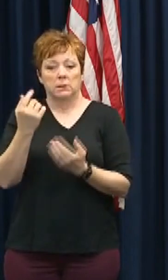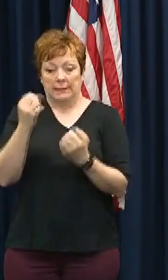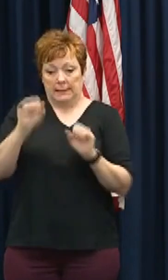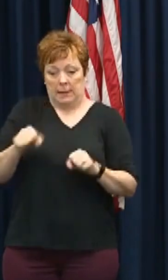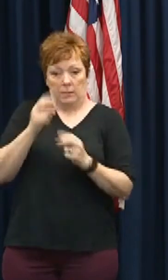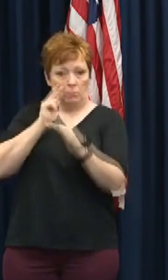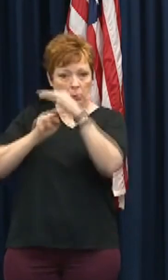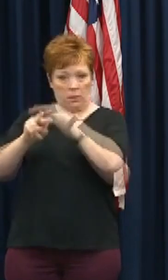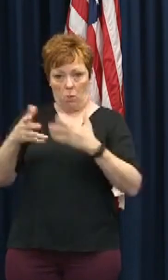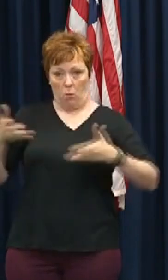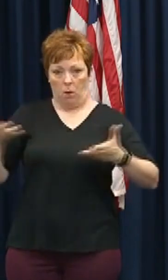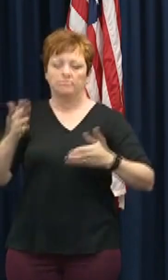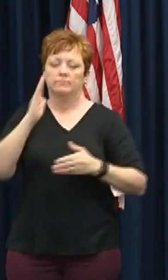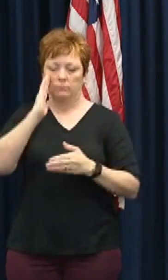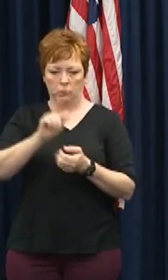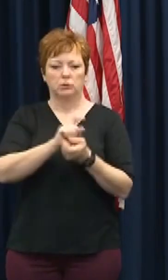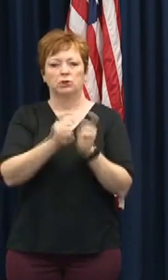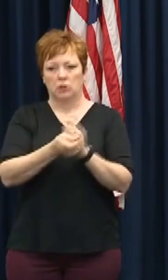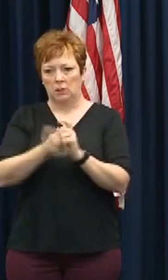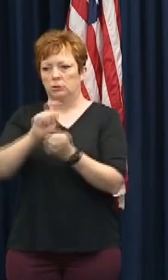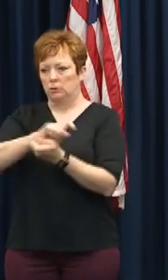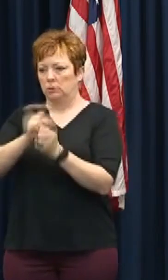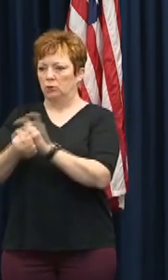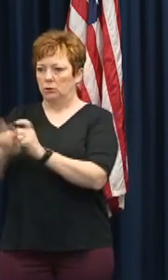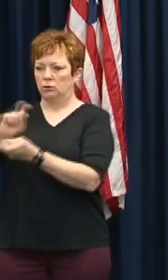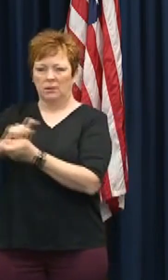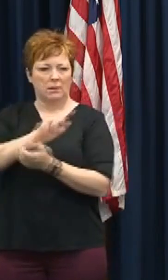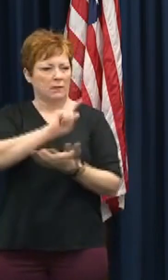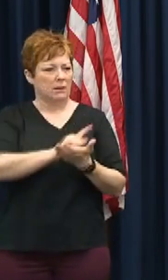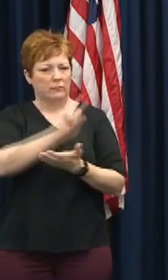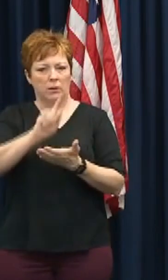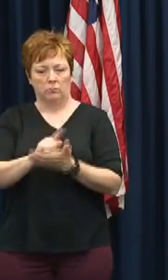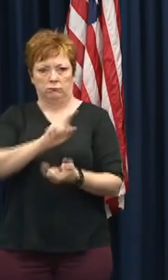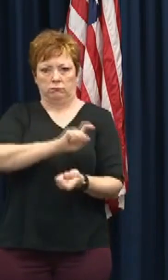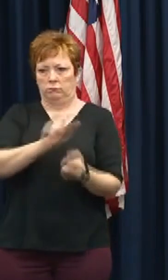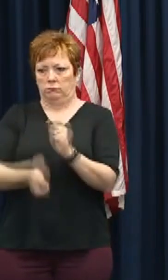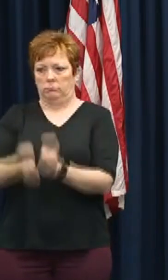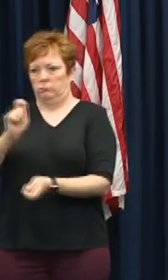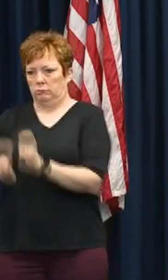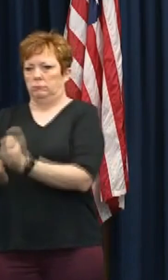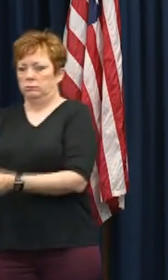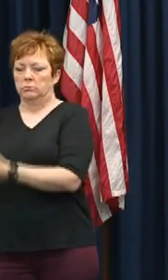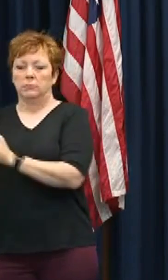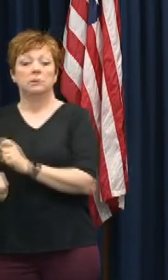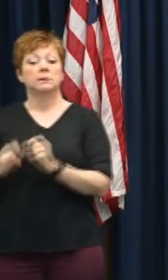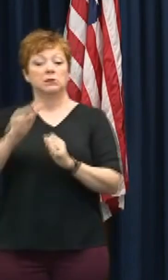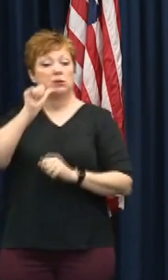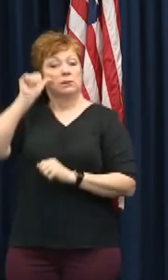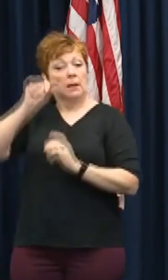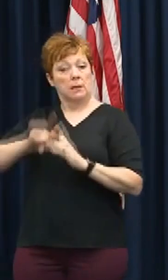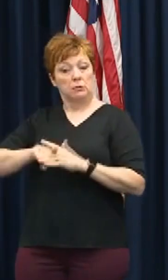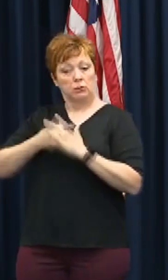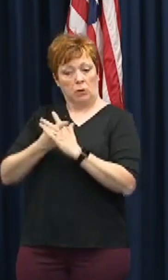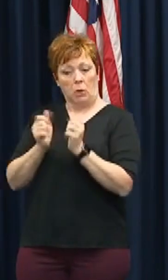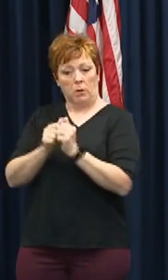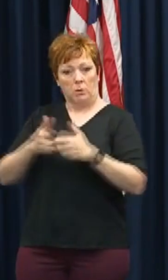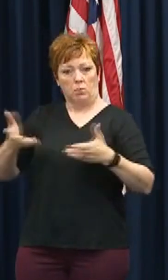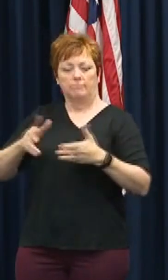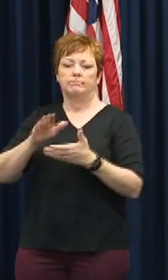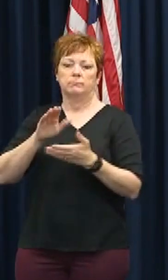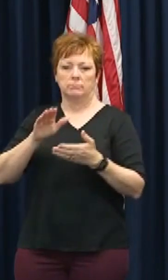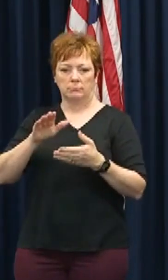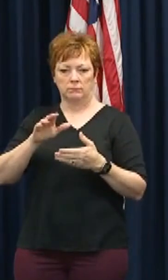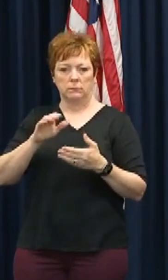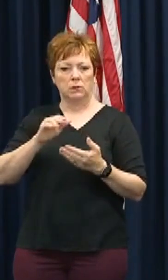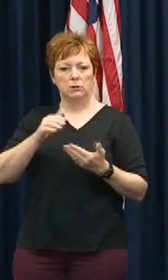that things will change hour by hour. We started yesterday morning with a tropical storm that developed into